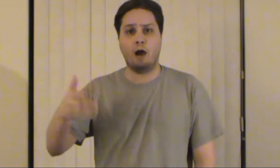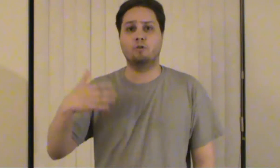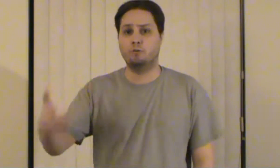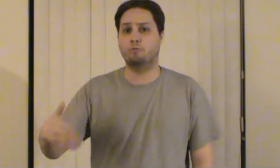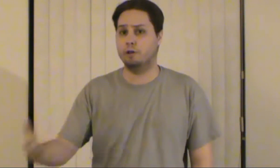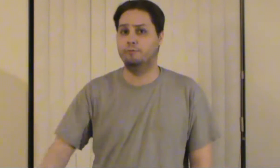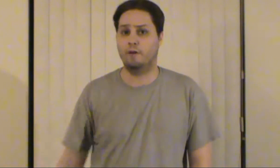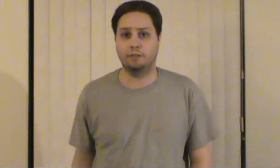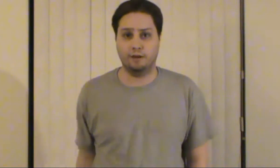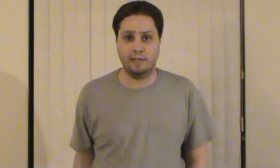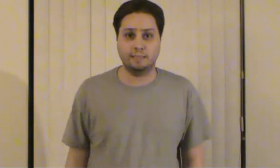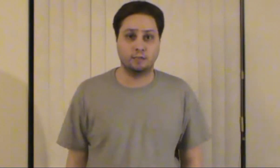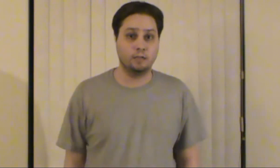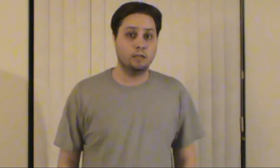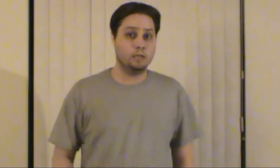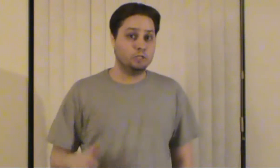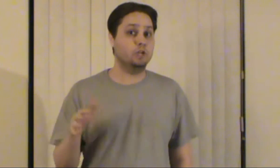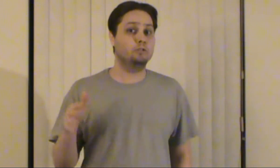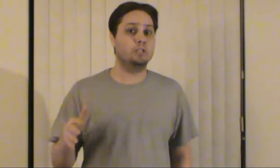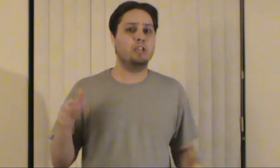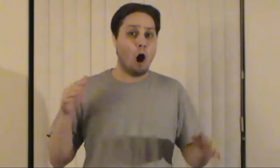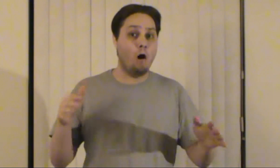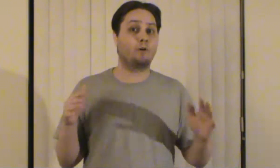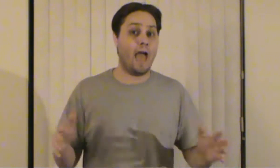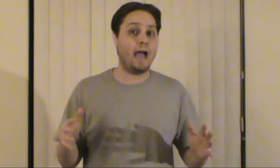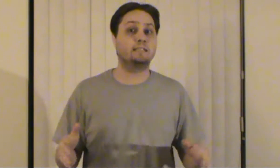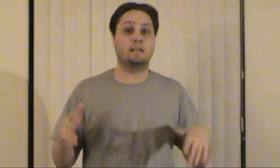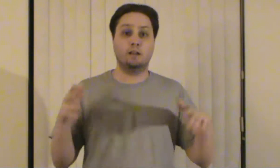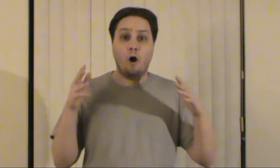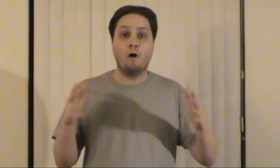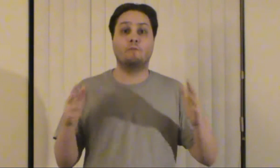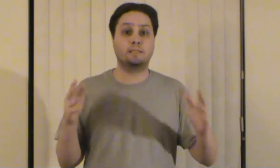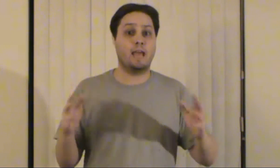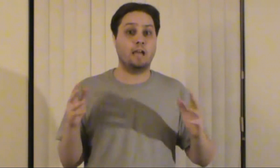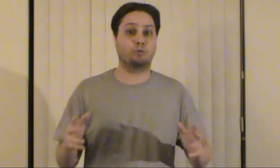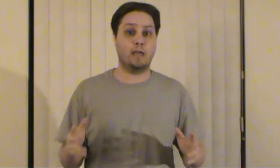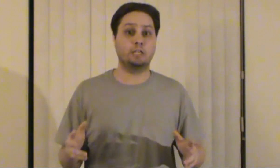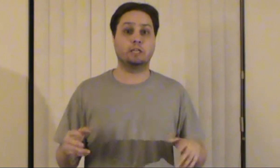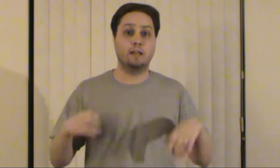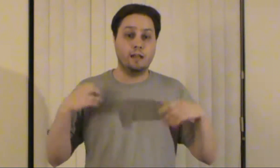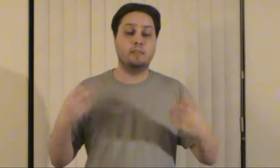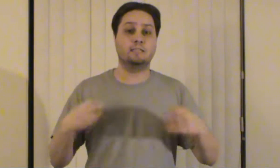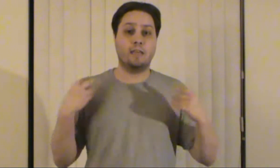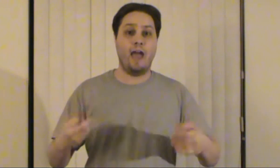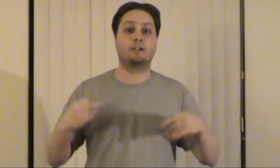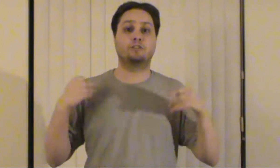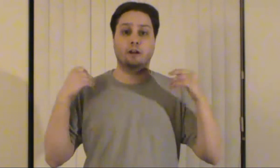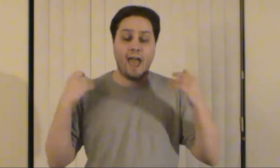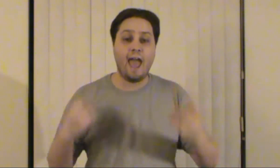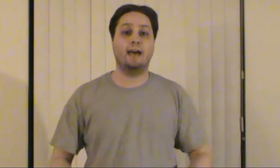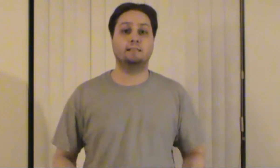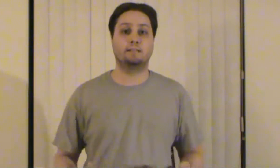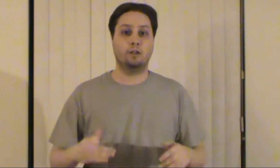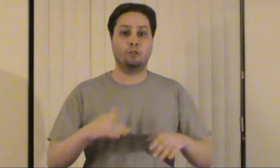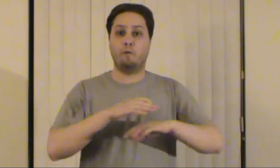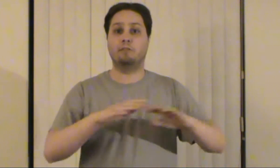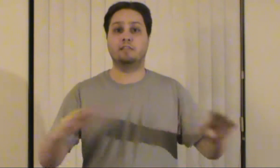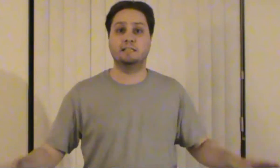out who the real father is due to the overacting and over exaggeration this actor has throughout the